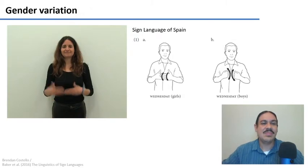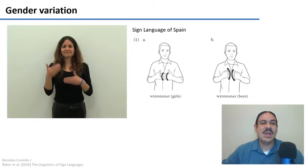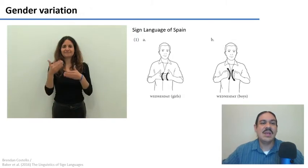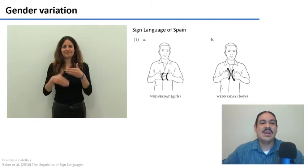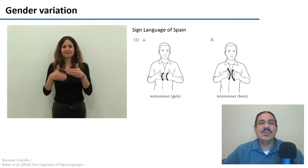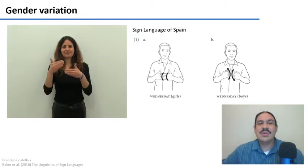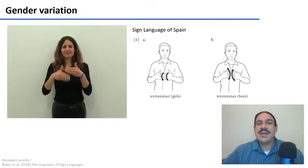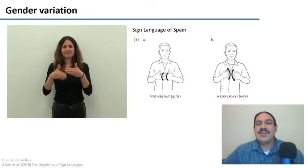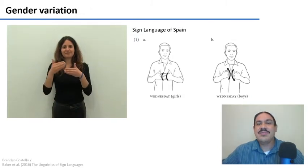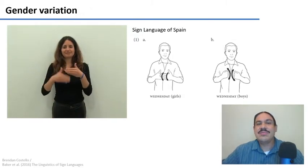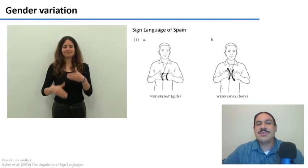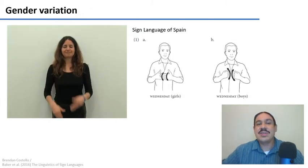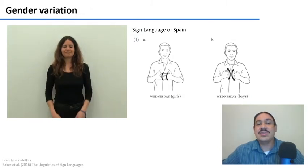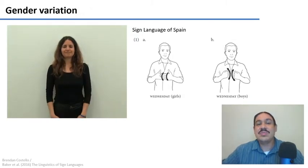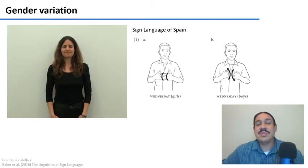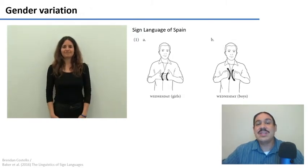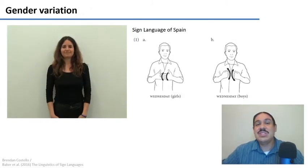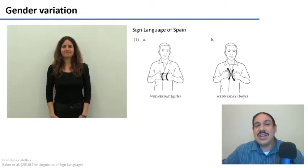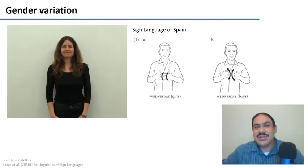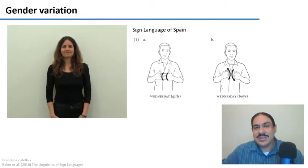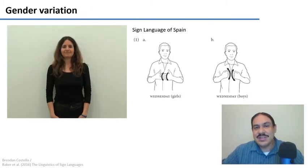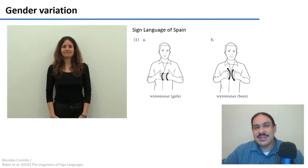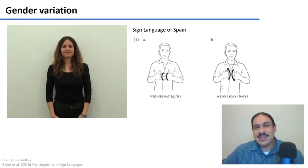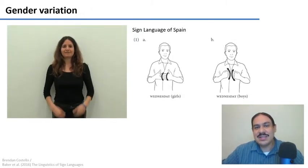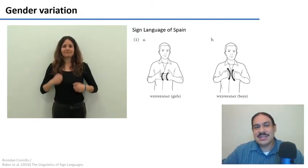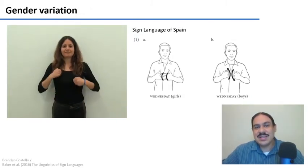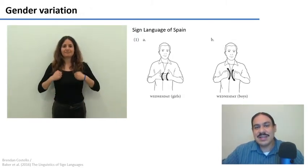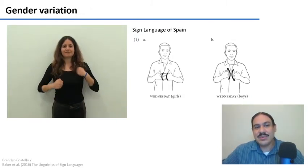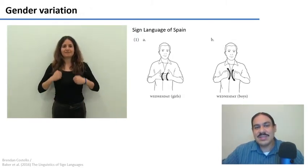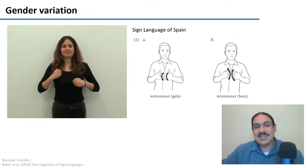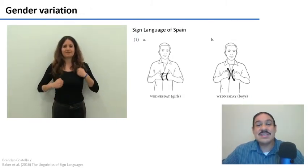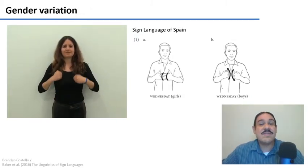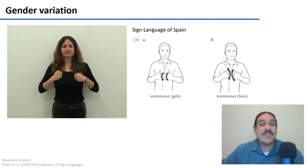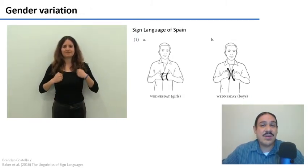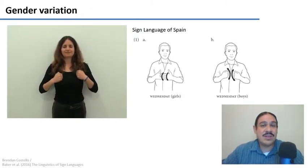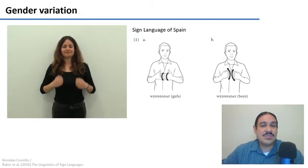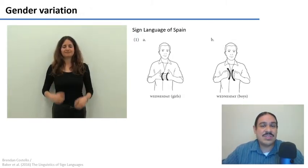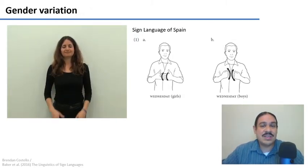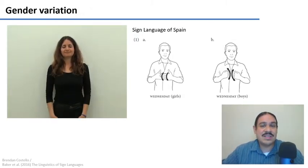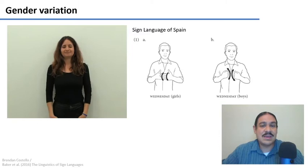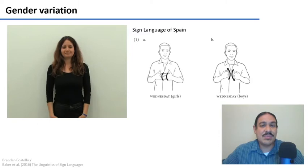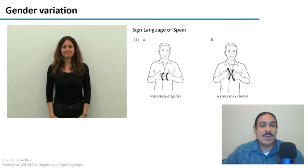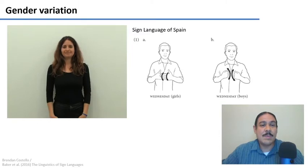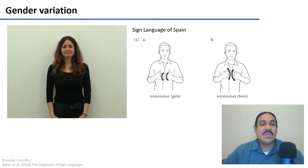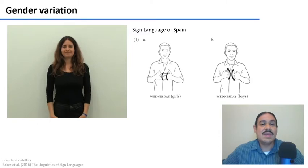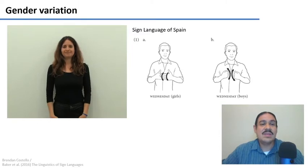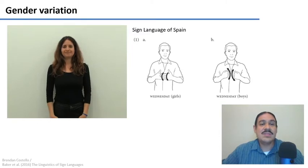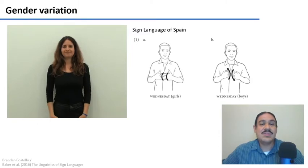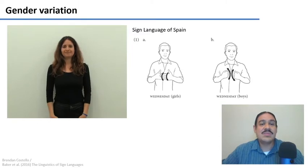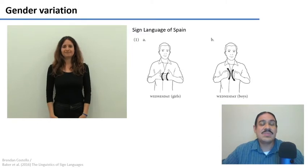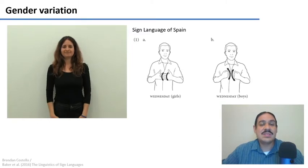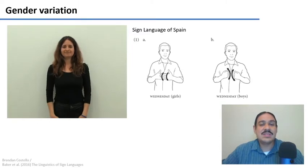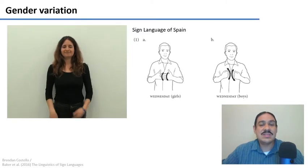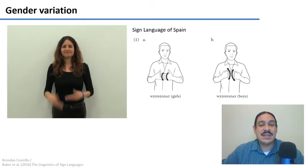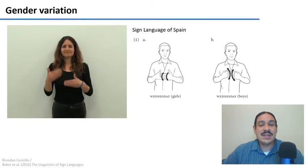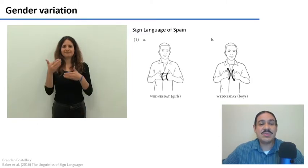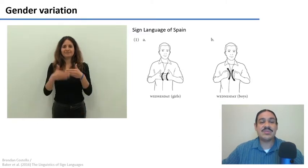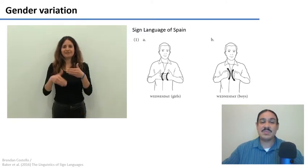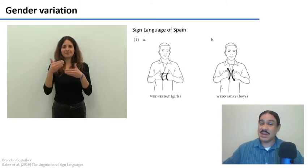you can have variation by gender in sign languages this is a very interesting example these are from the sign language of spain